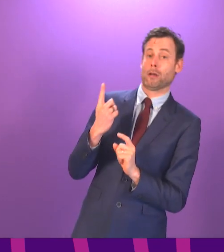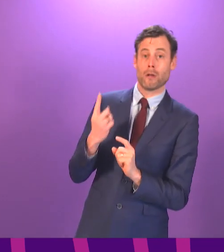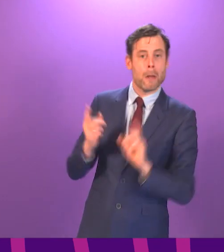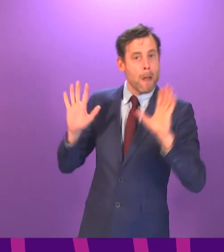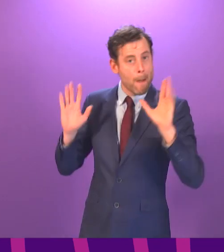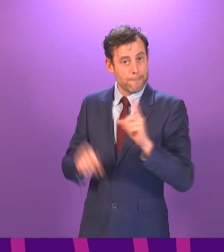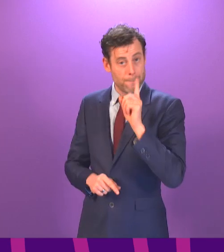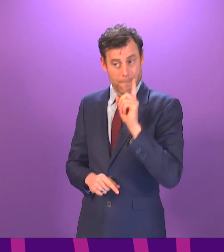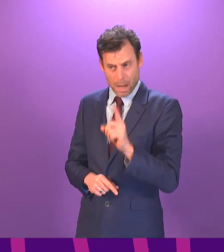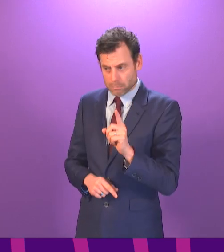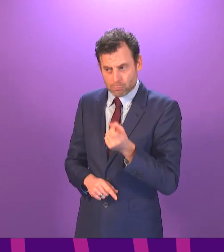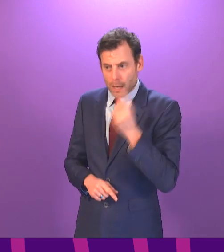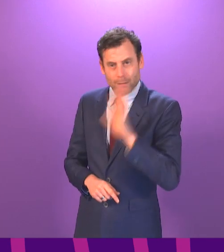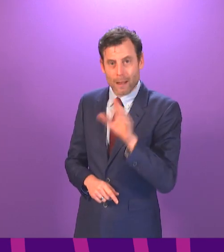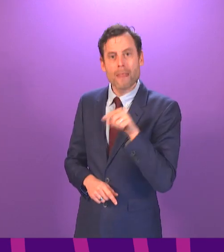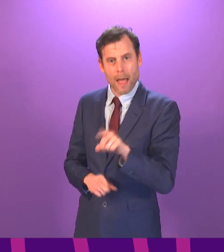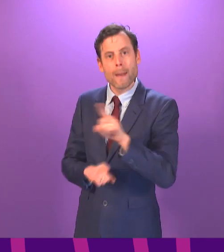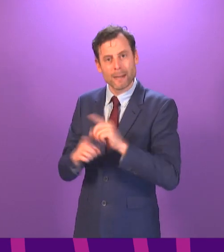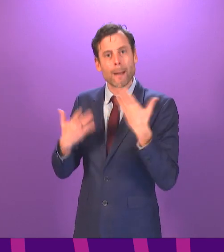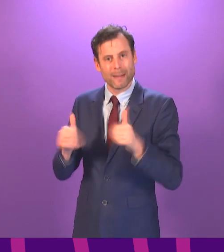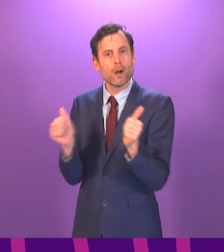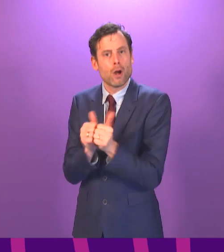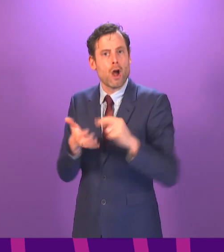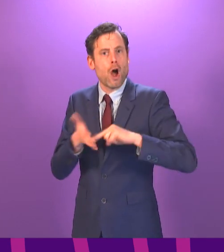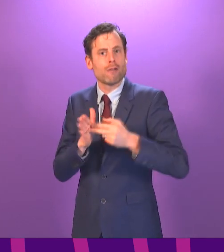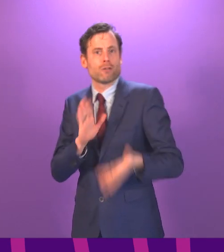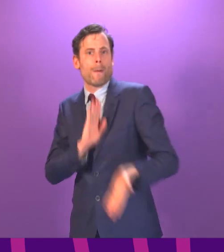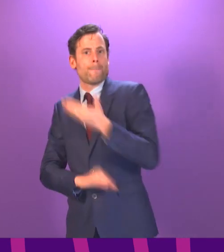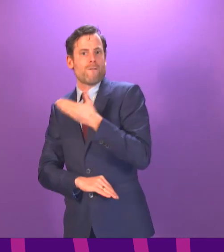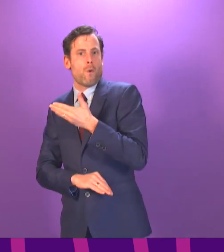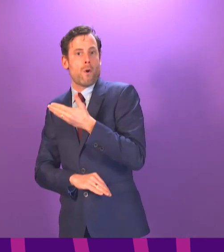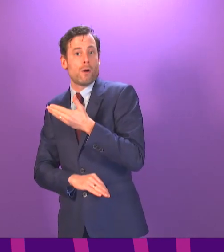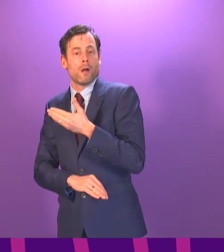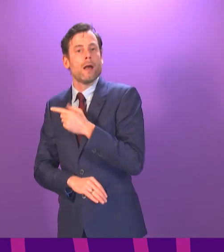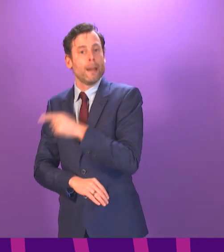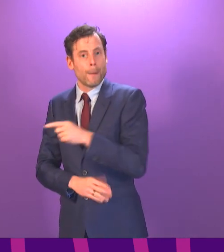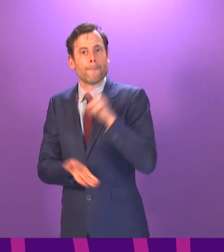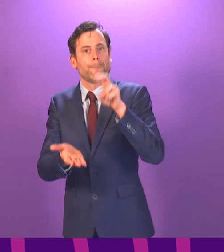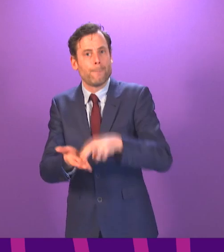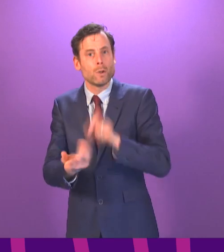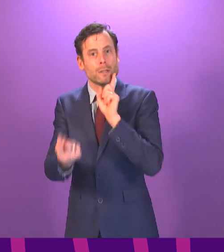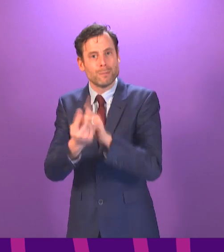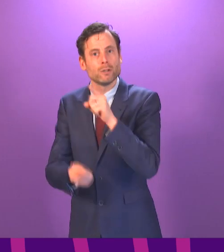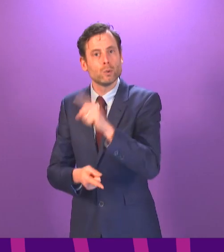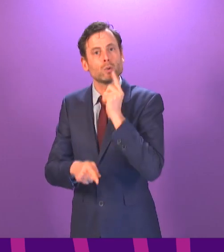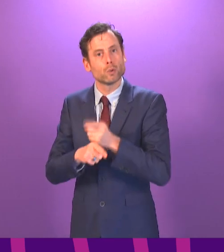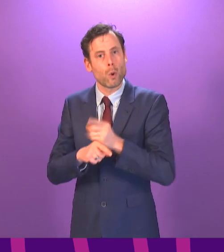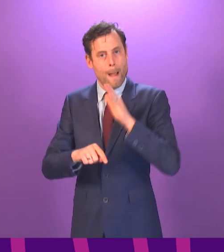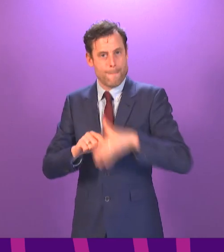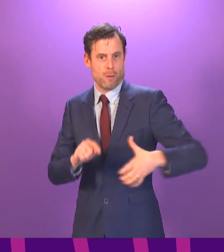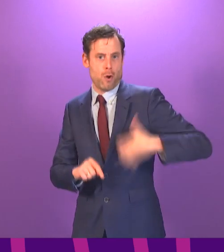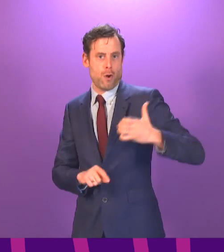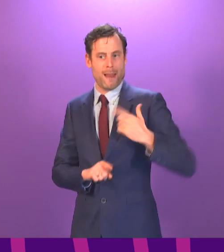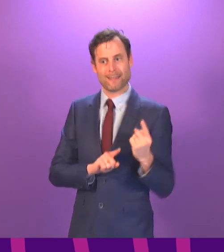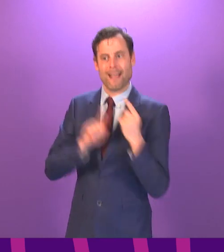meeting was pre-arranged and for the specific purpose of discussing the complaints made against Alex Salmond. Can I remind the